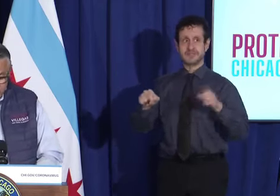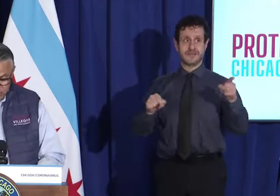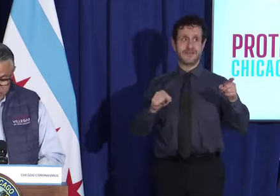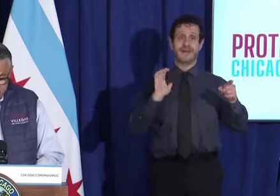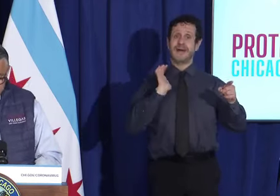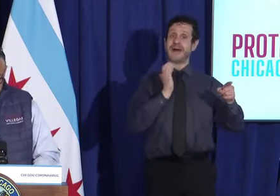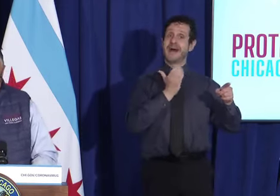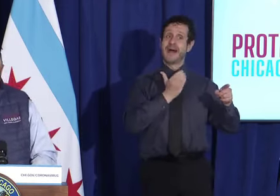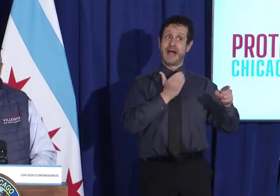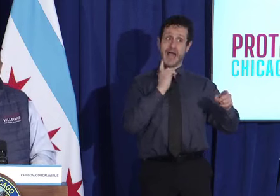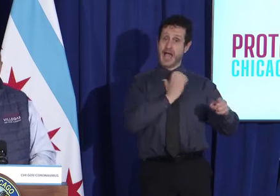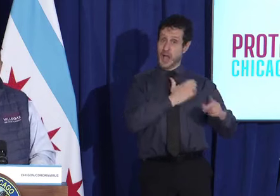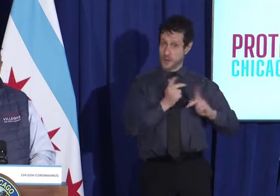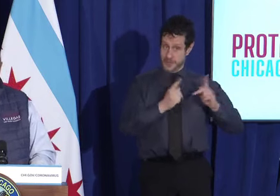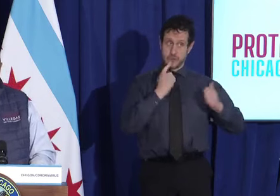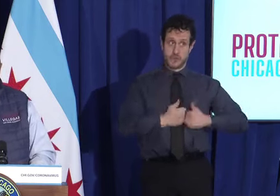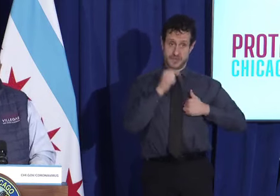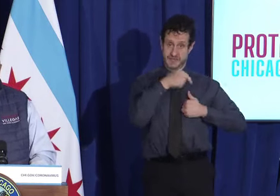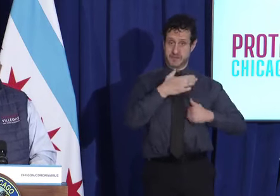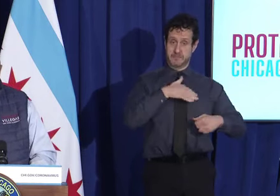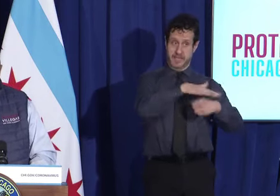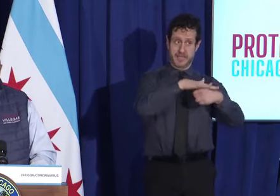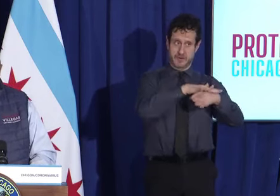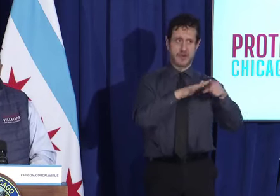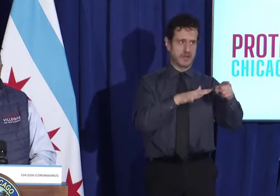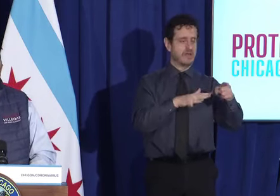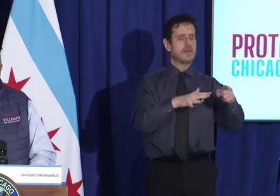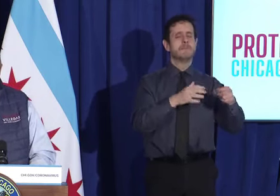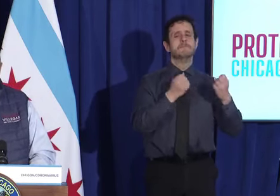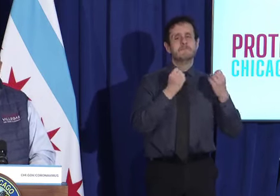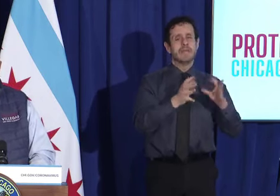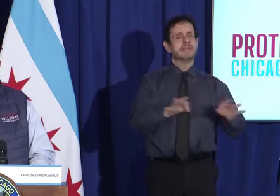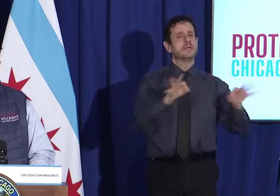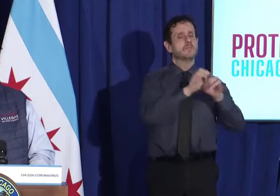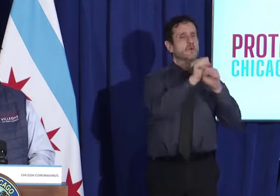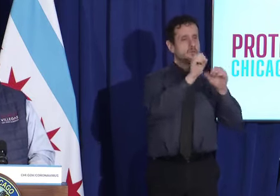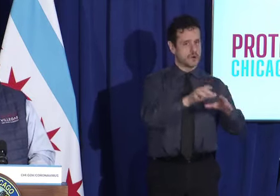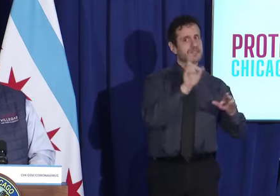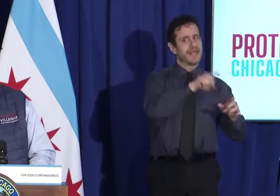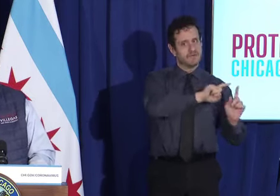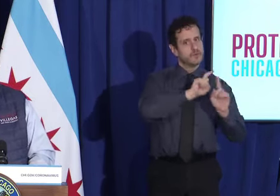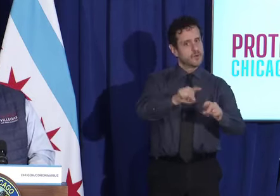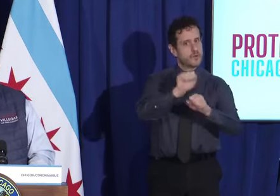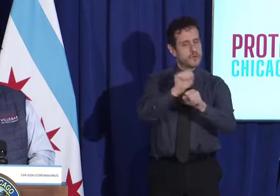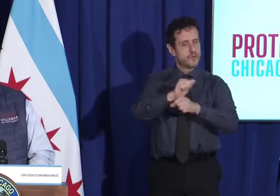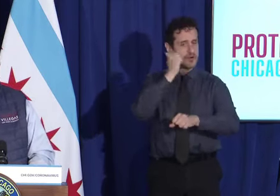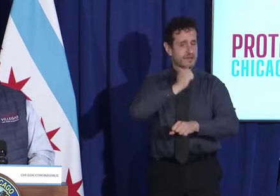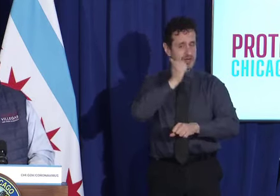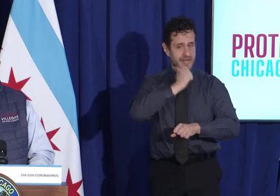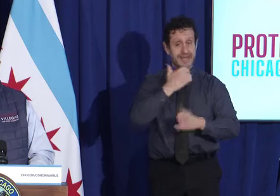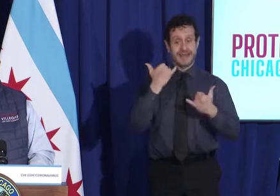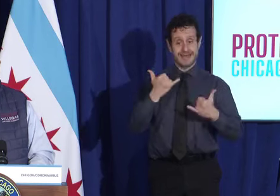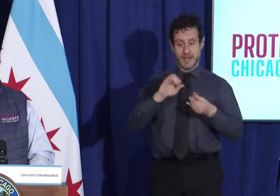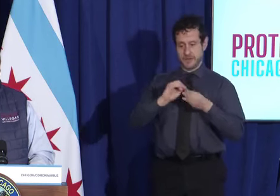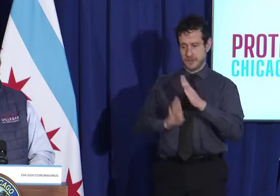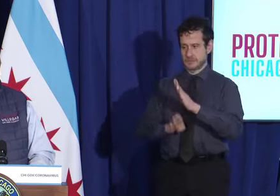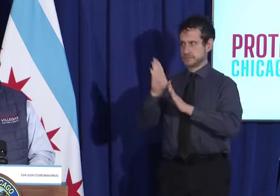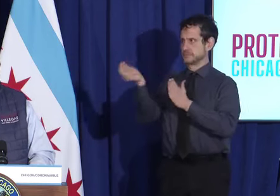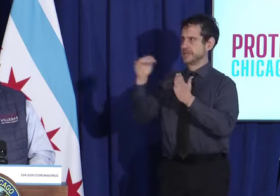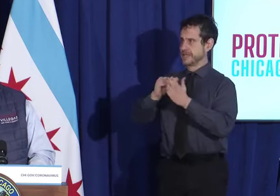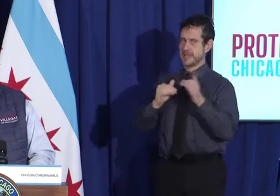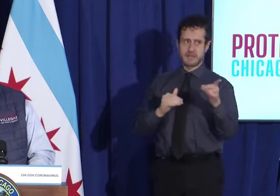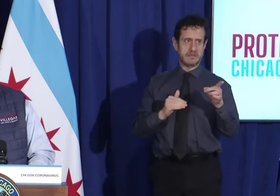population of the essential workforce. As we're dealing with Chicago's second surge, Northwest side continues to be a hotspot.